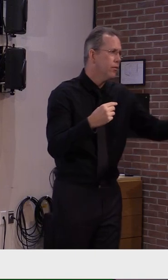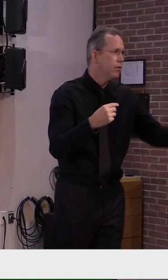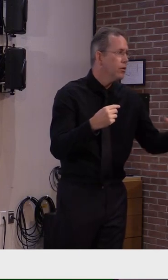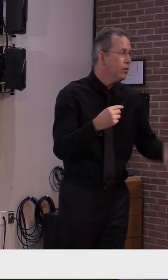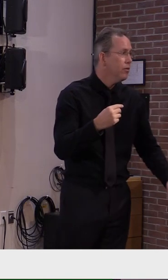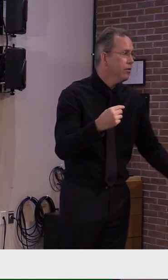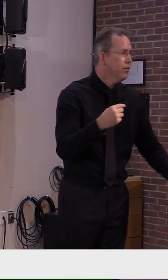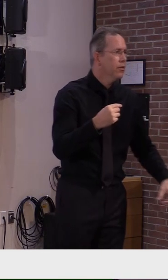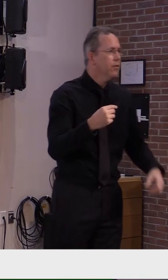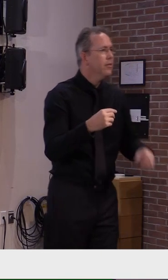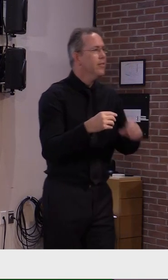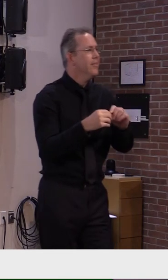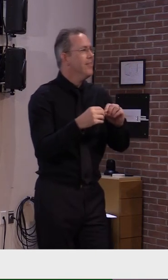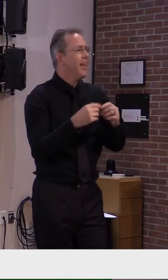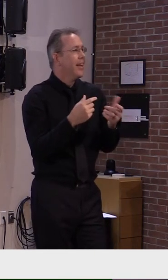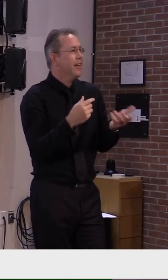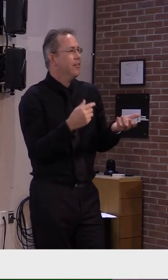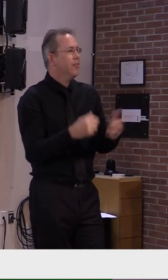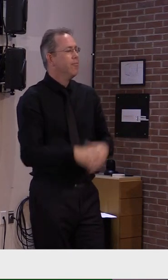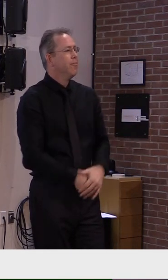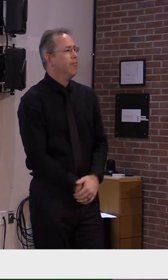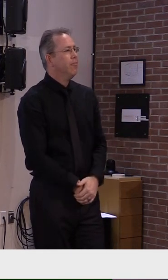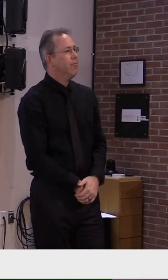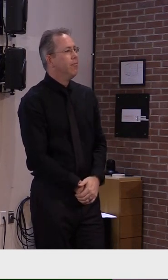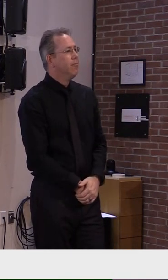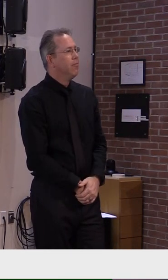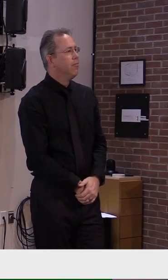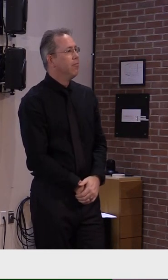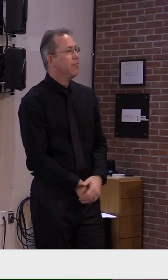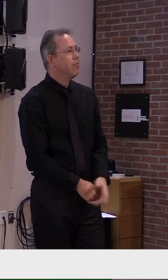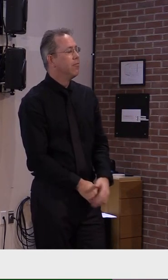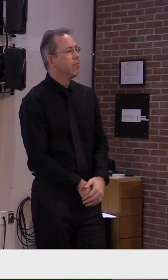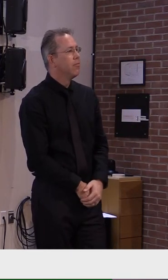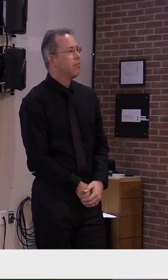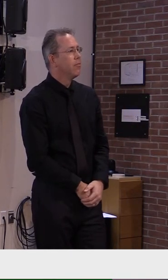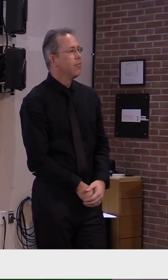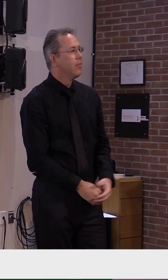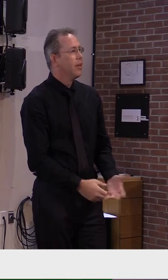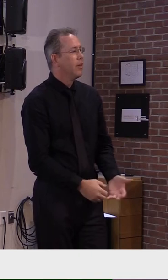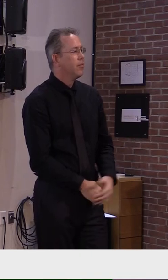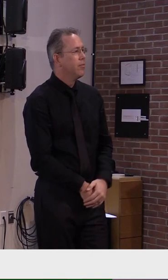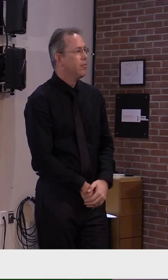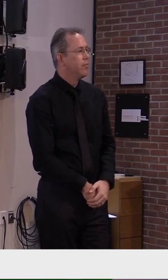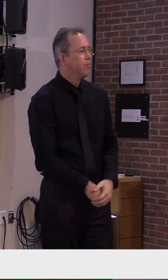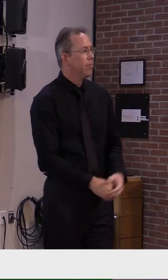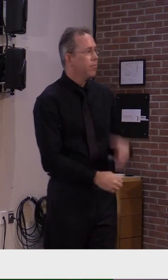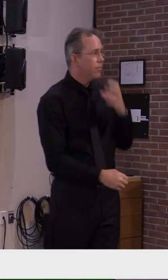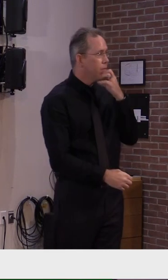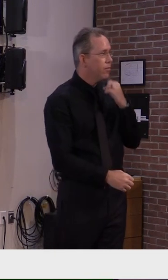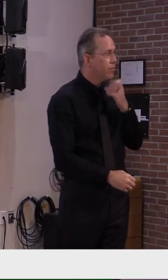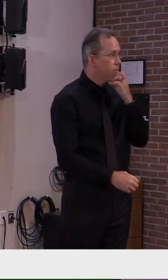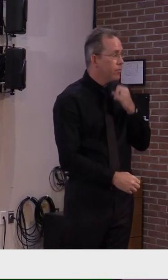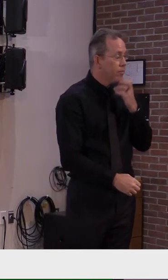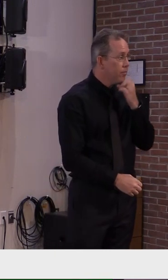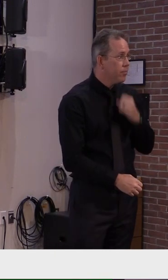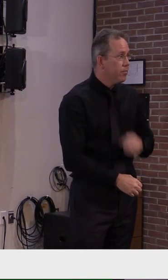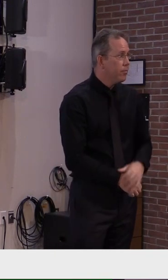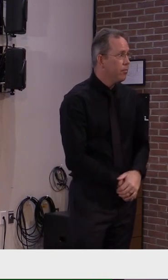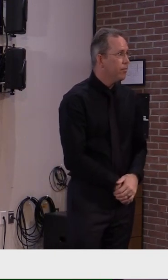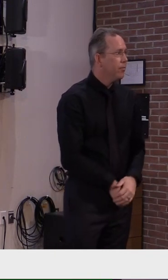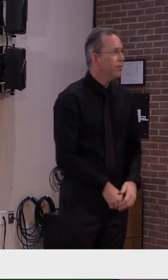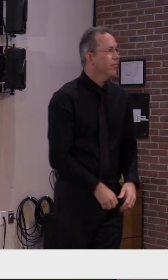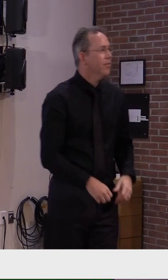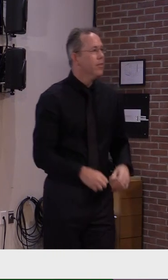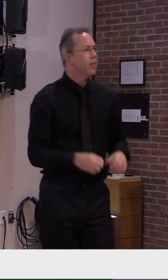given the low prevalence of the virus in our state. But things have changed. And yesterday, I ordered